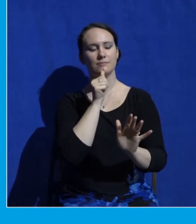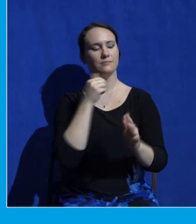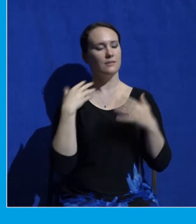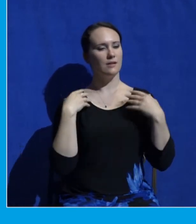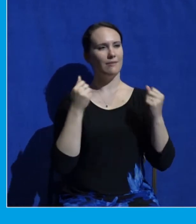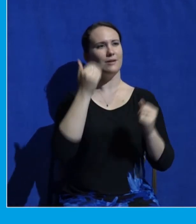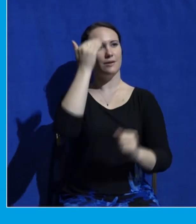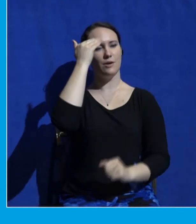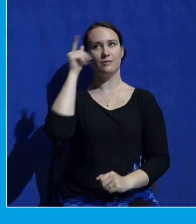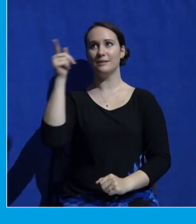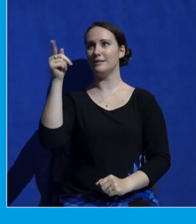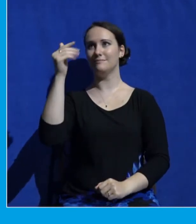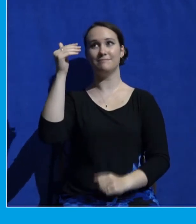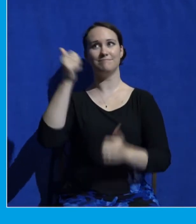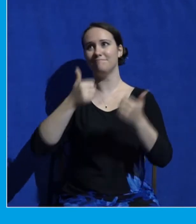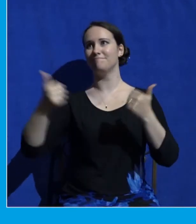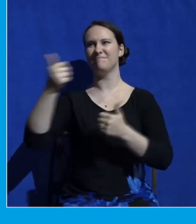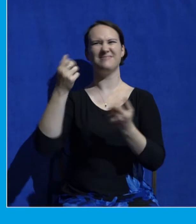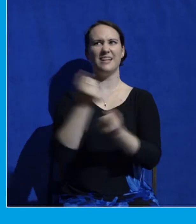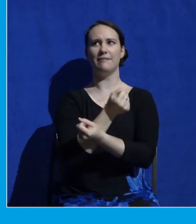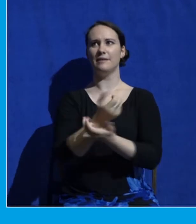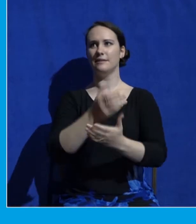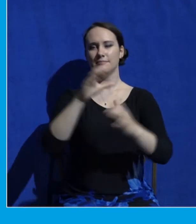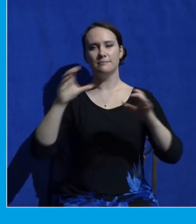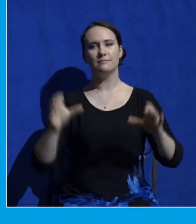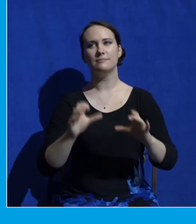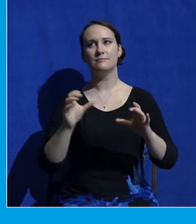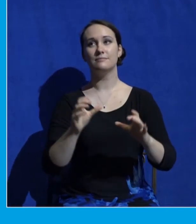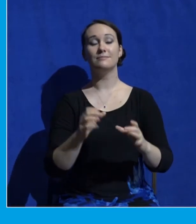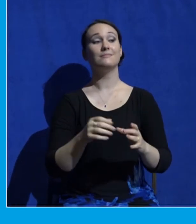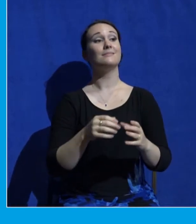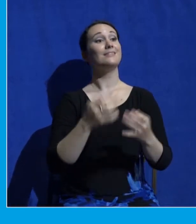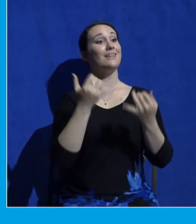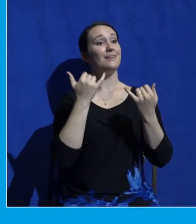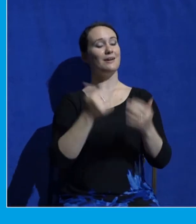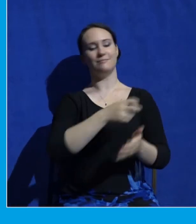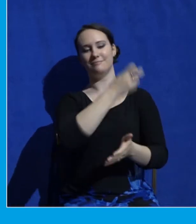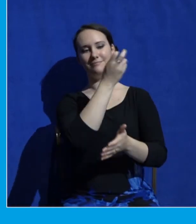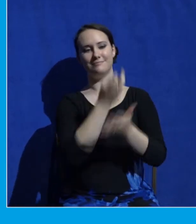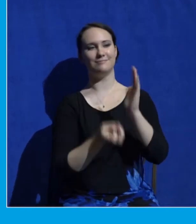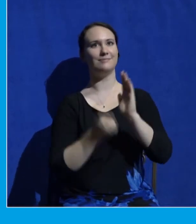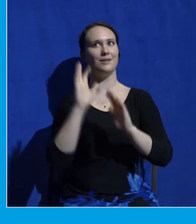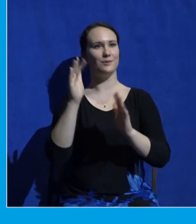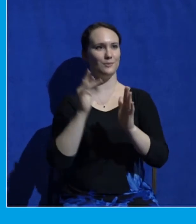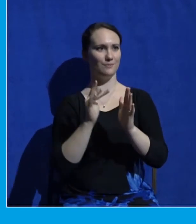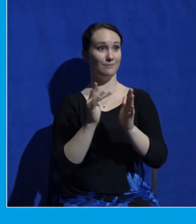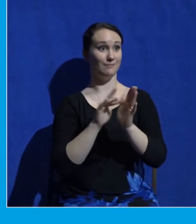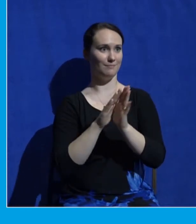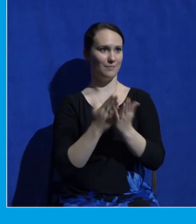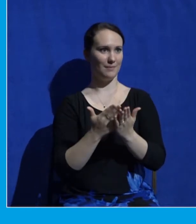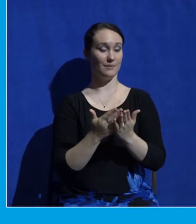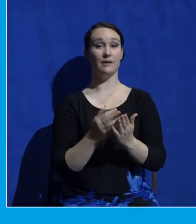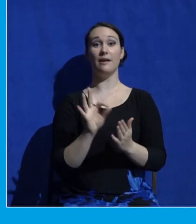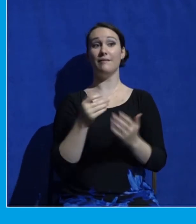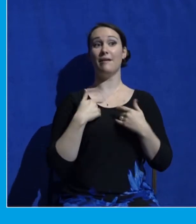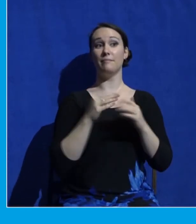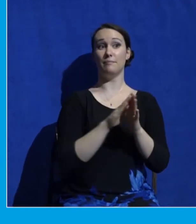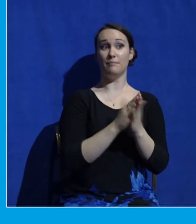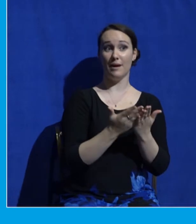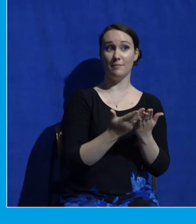things together for good, which leads straight into where we're going to dive into in the word. So if you have a Bible, and I hope you or somebody around you does that you can look on